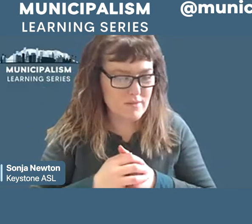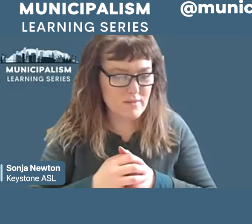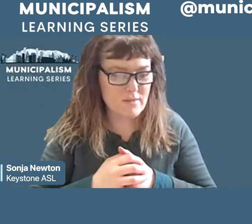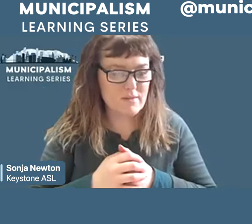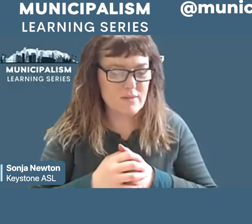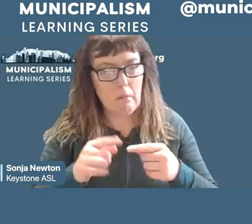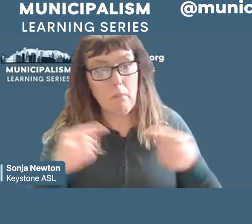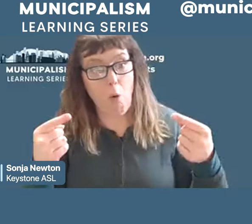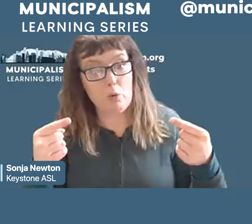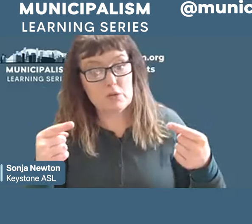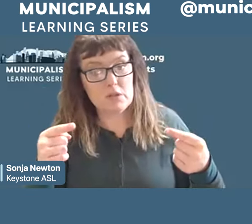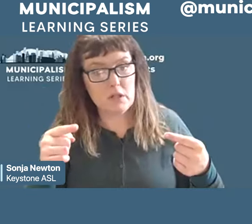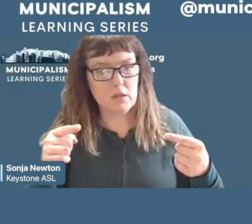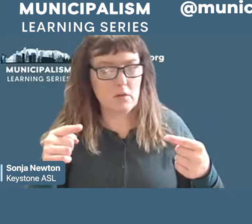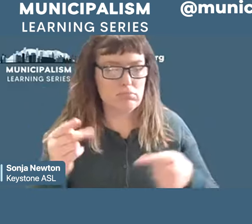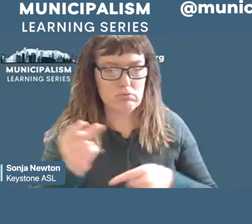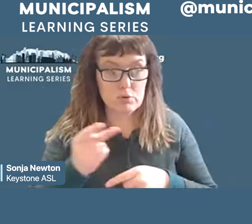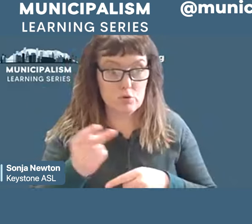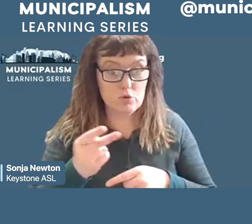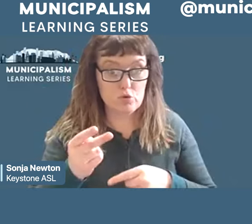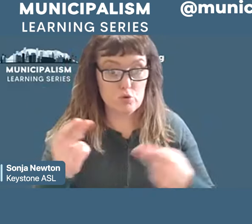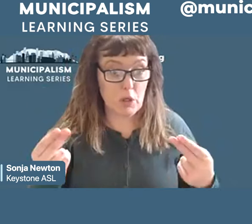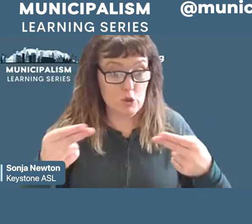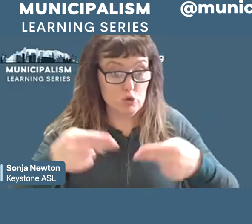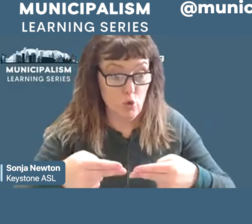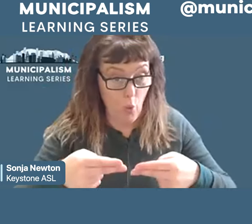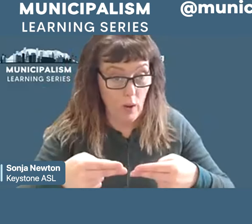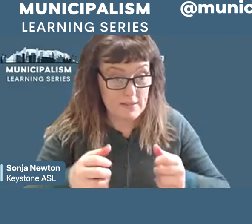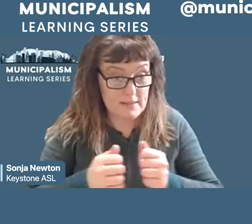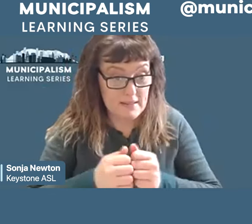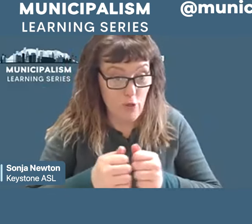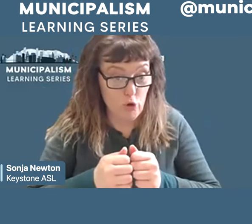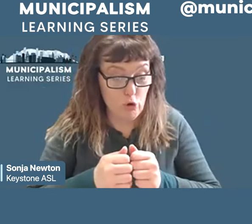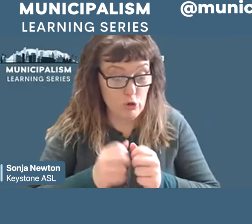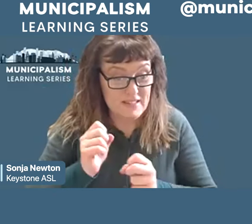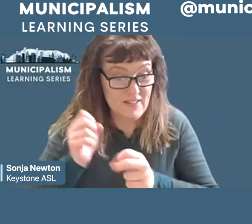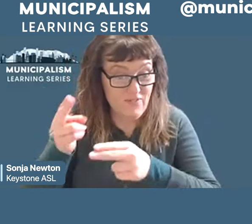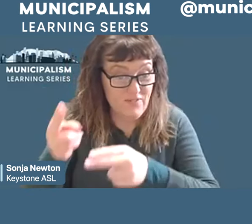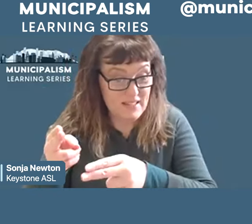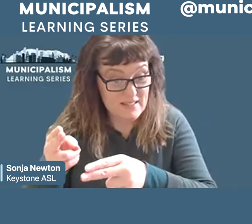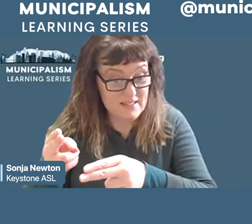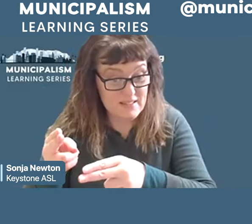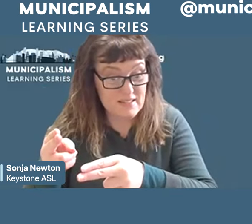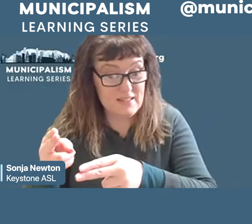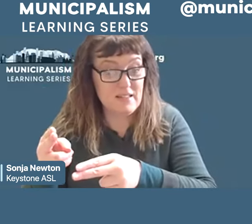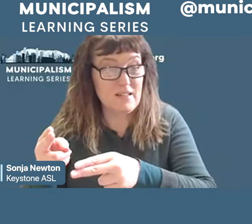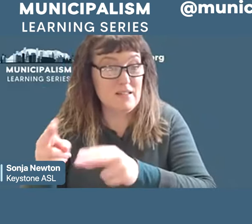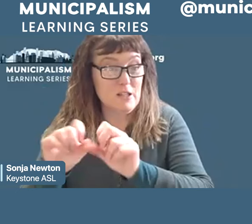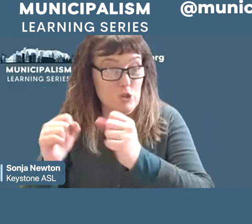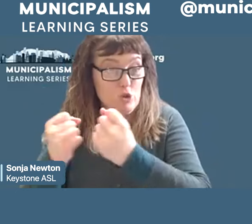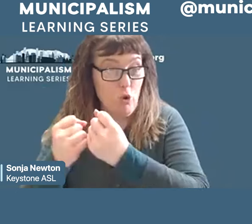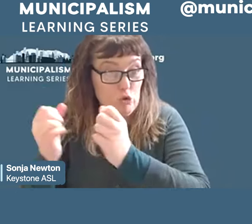parties, where those parties joined forces to defeat the socialists and then separated into their real identities.